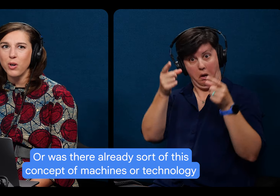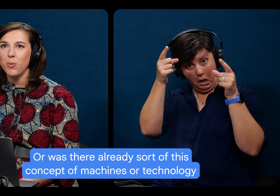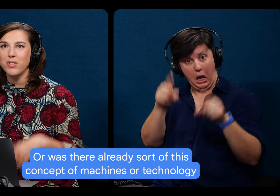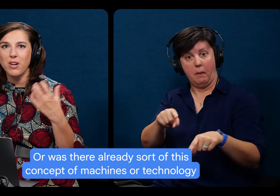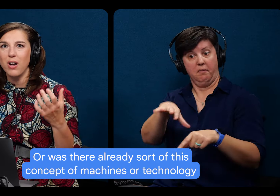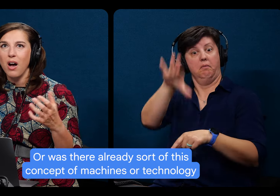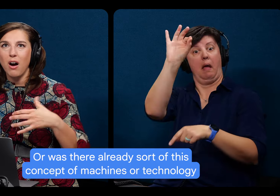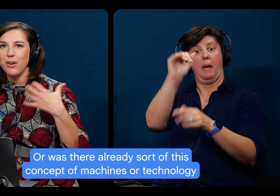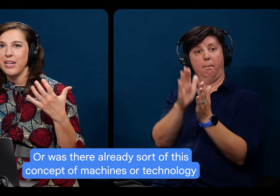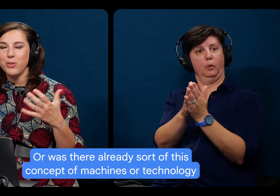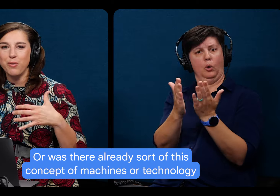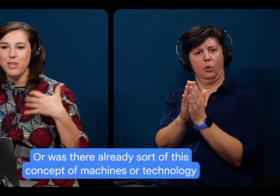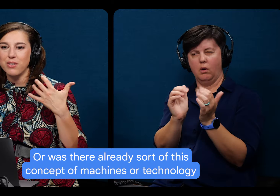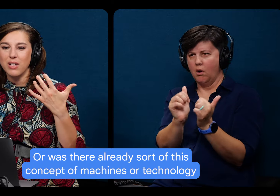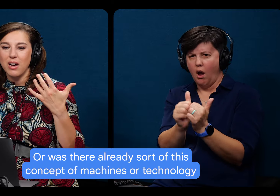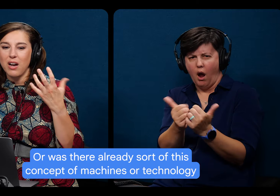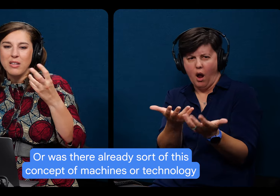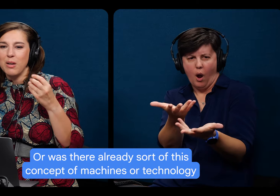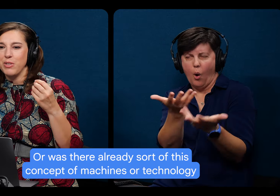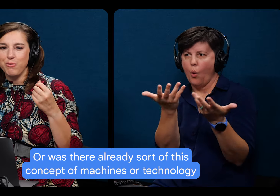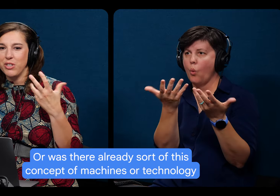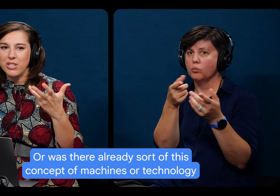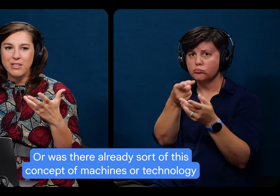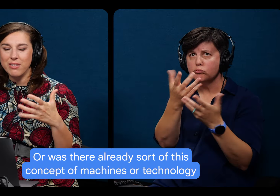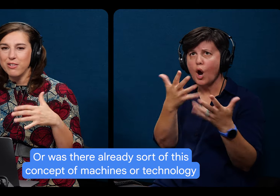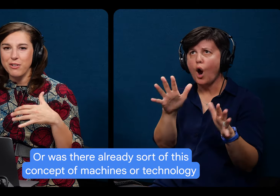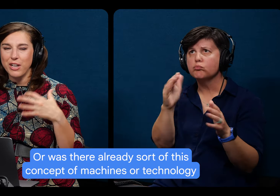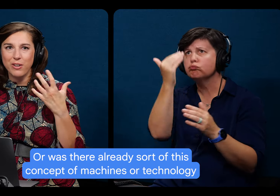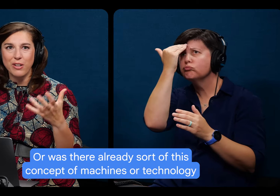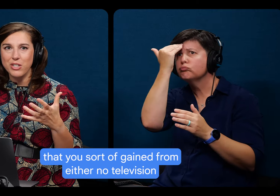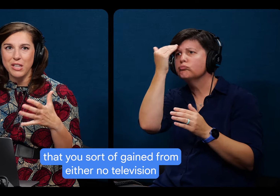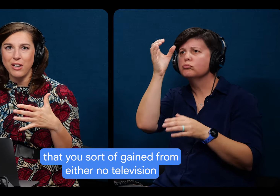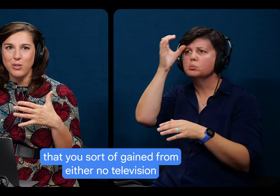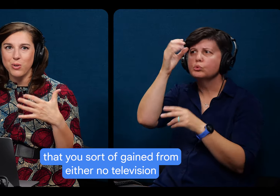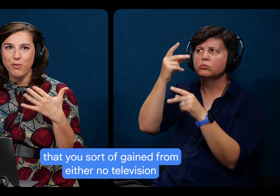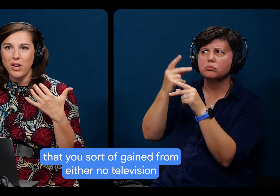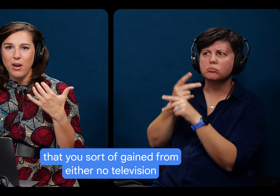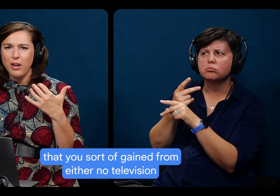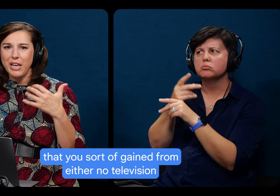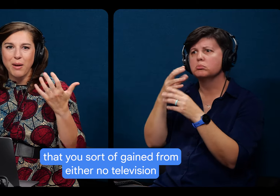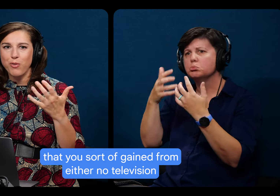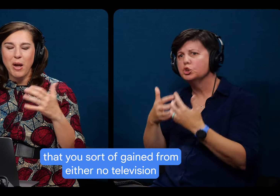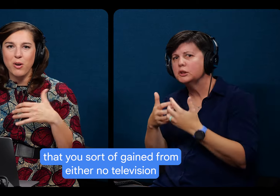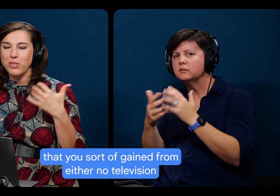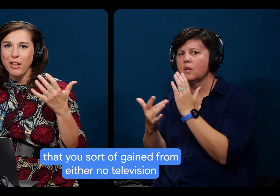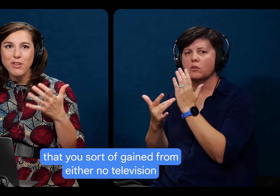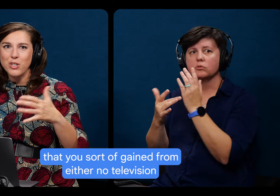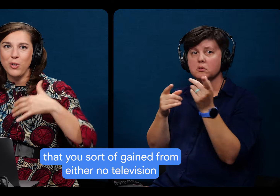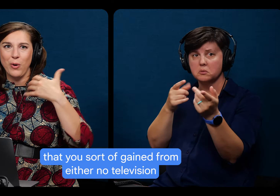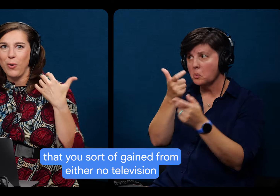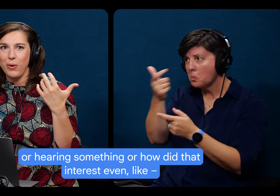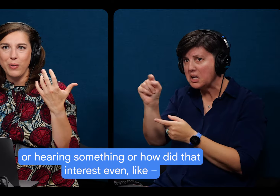this book, or was there already sort of this concept of machines or technology that you sort of gamed from, I don't know,